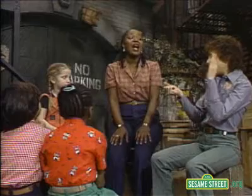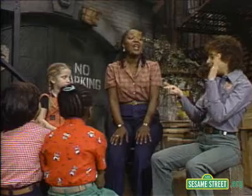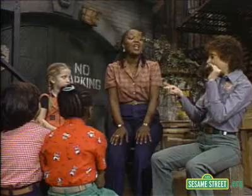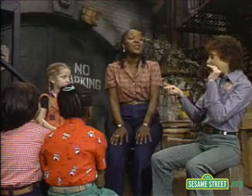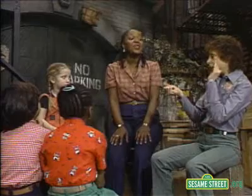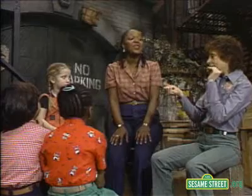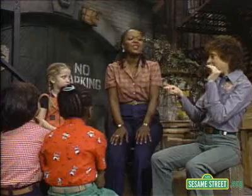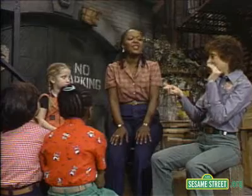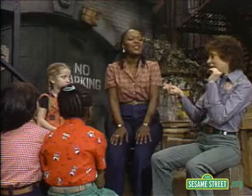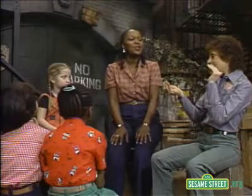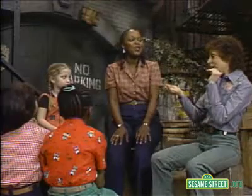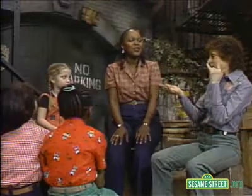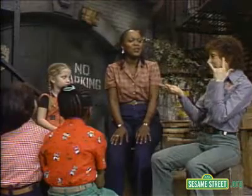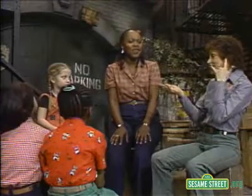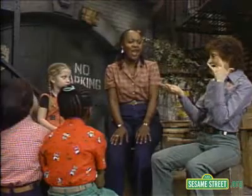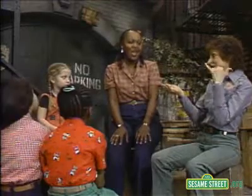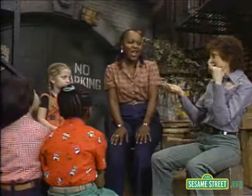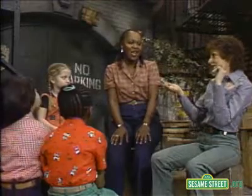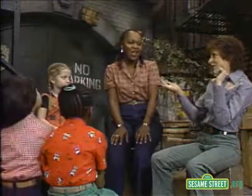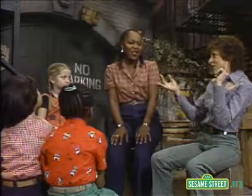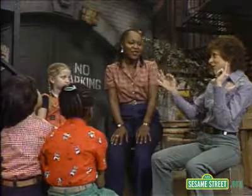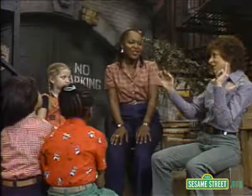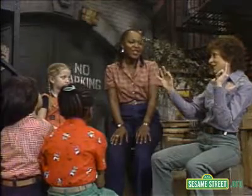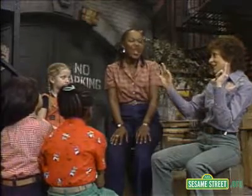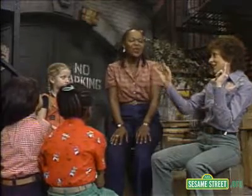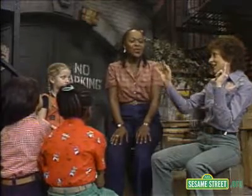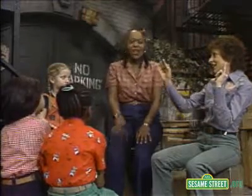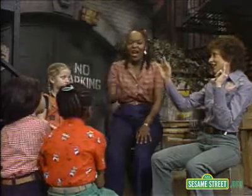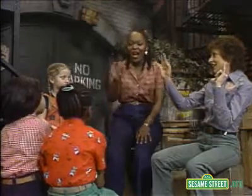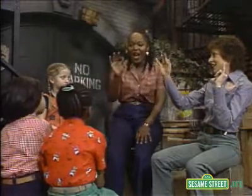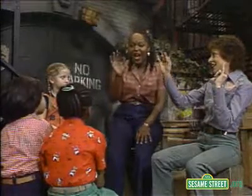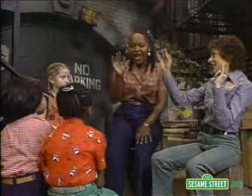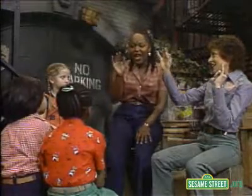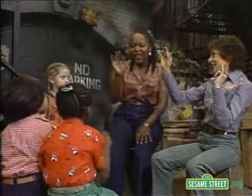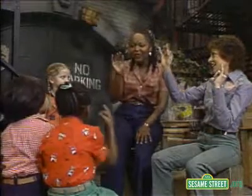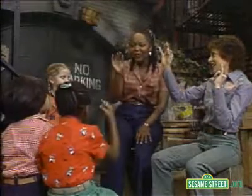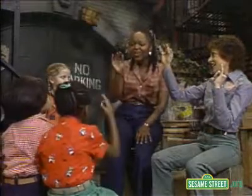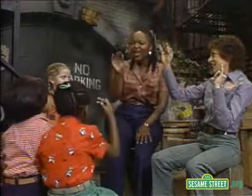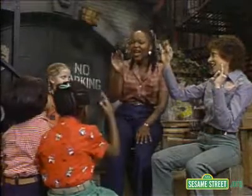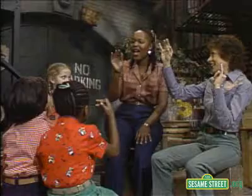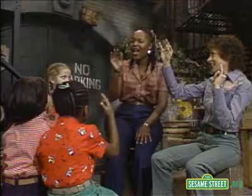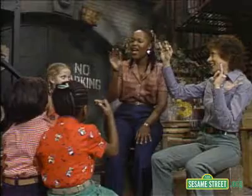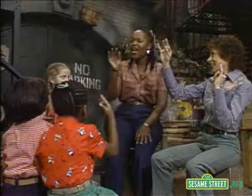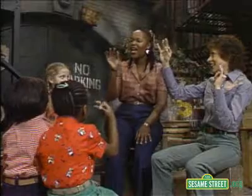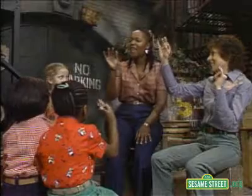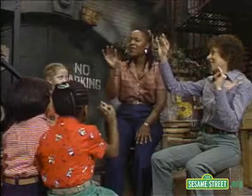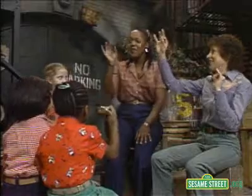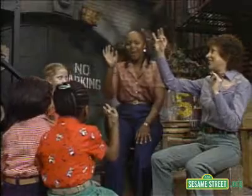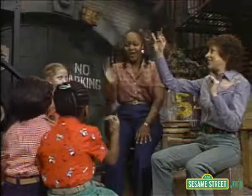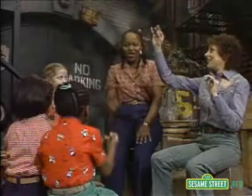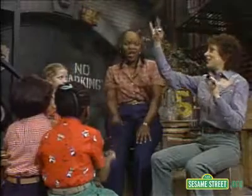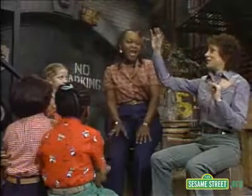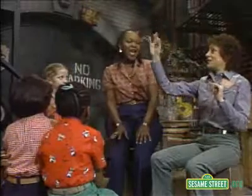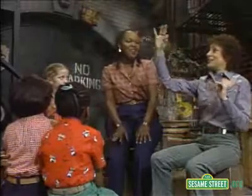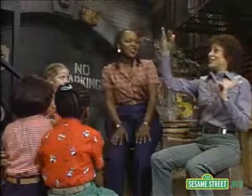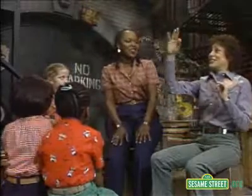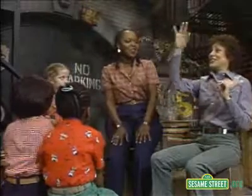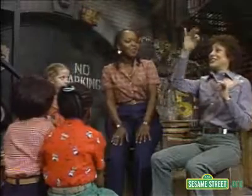to silver-tailed firefly. Chasing